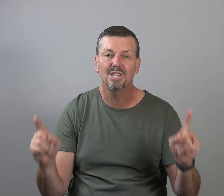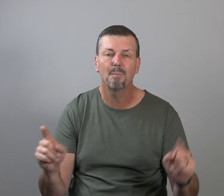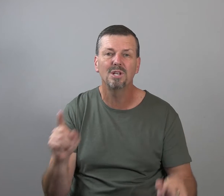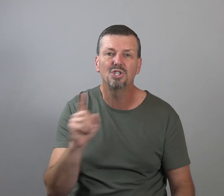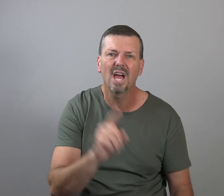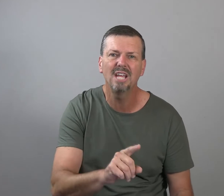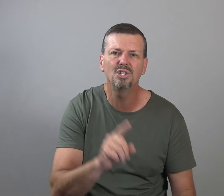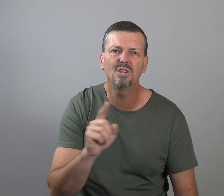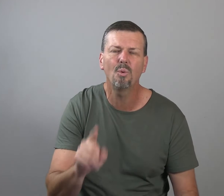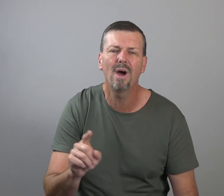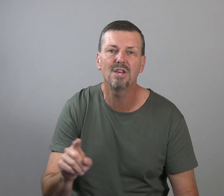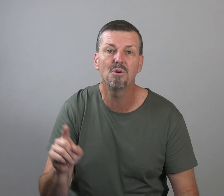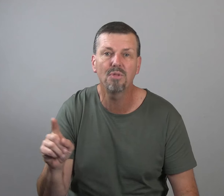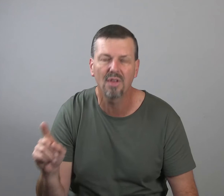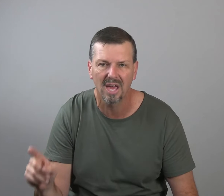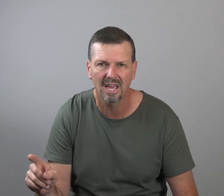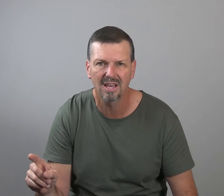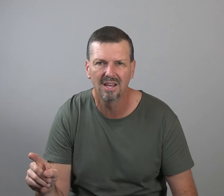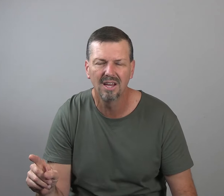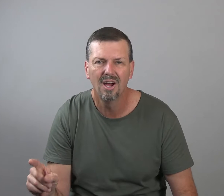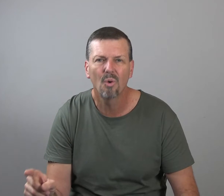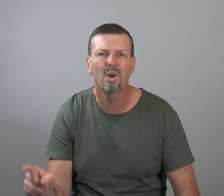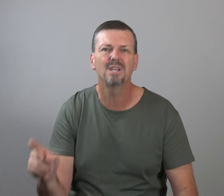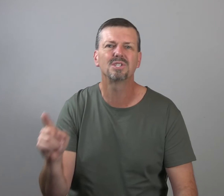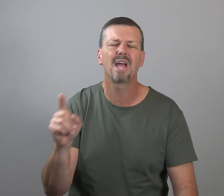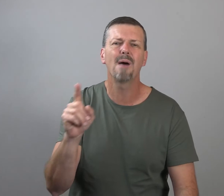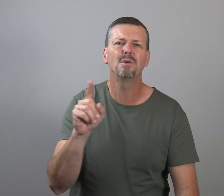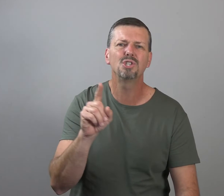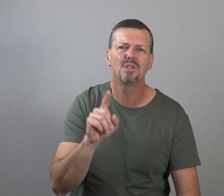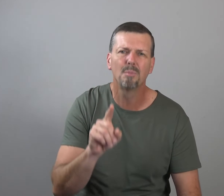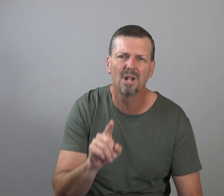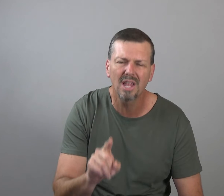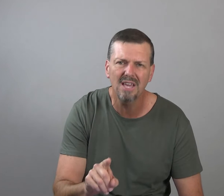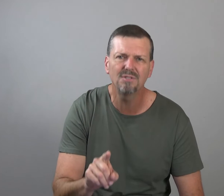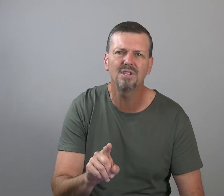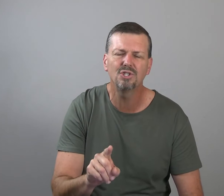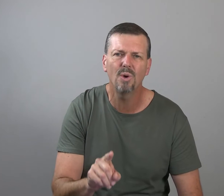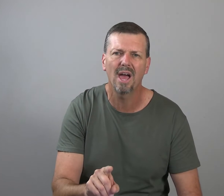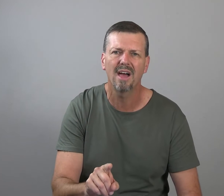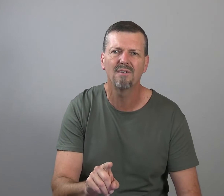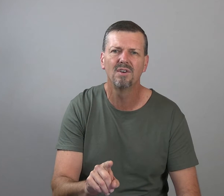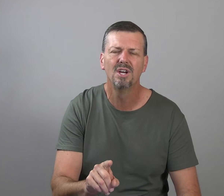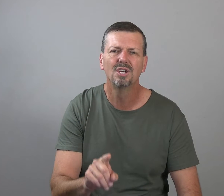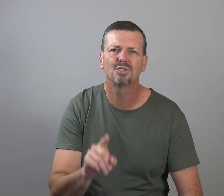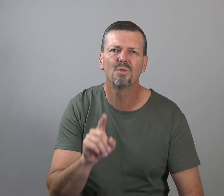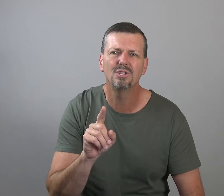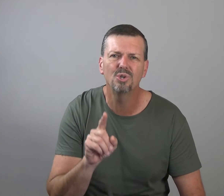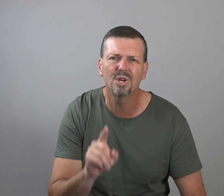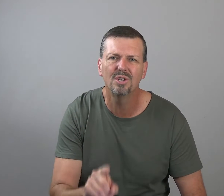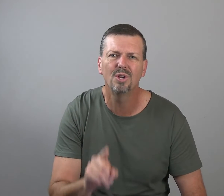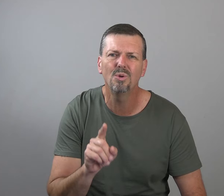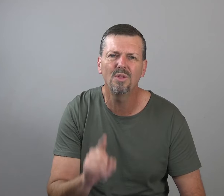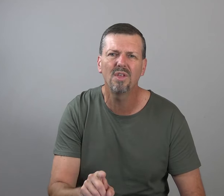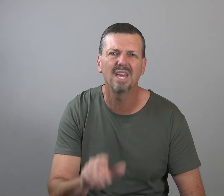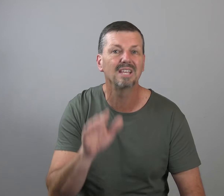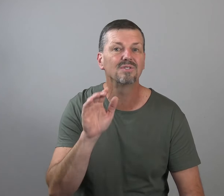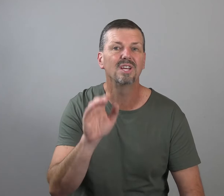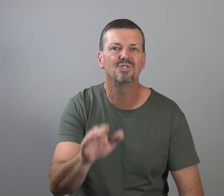simply changing the way you think, reestablishing the beliefs that you have so that you can do the things that